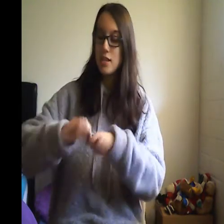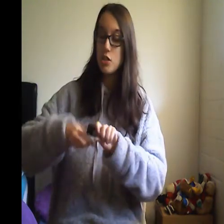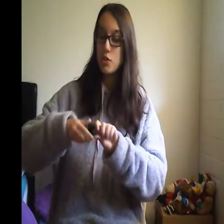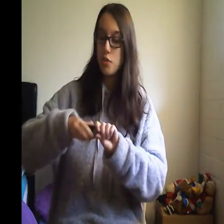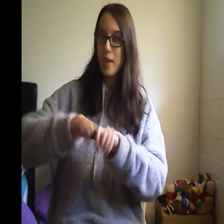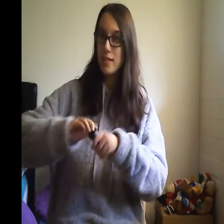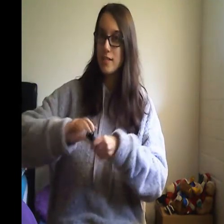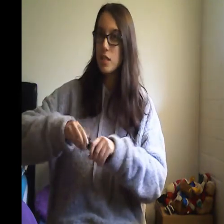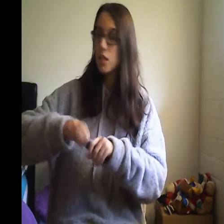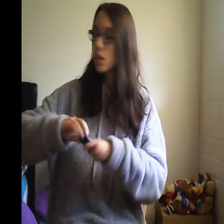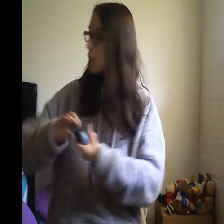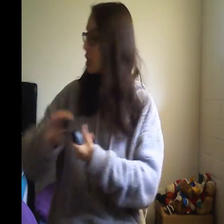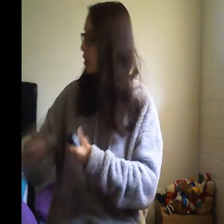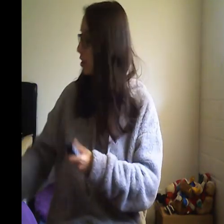looks like